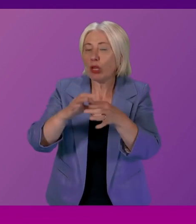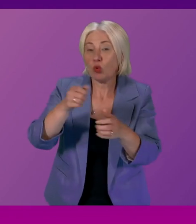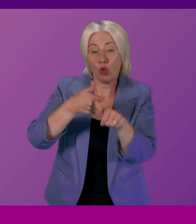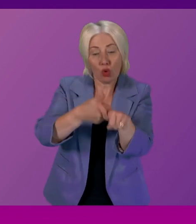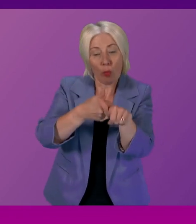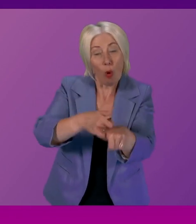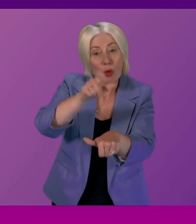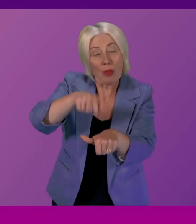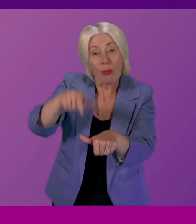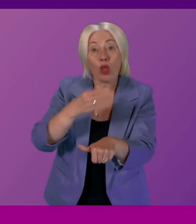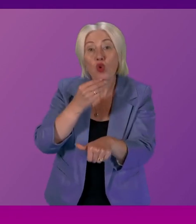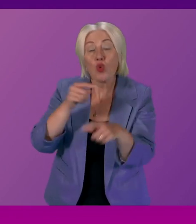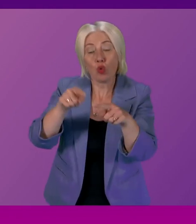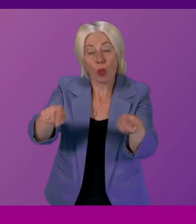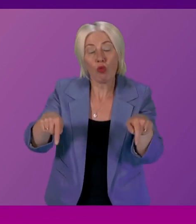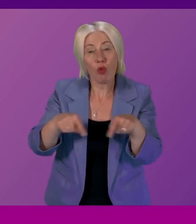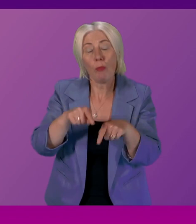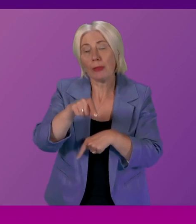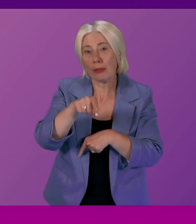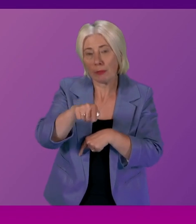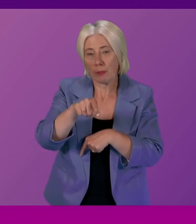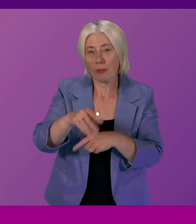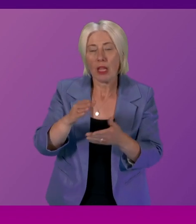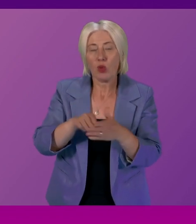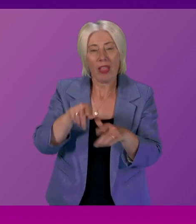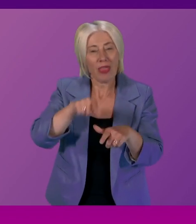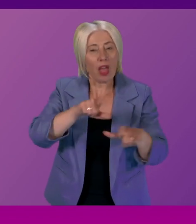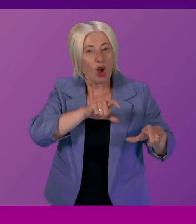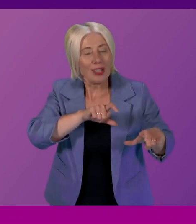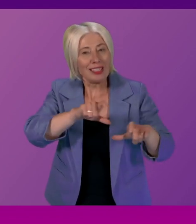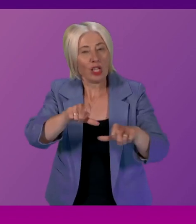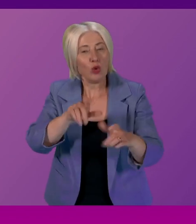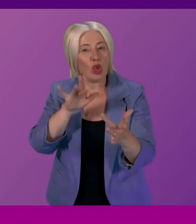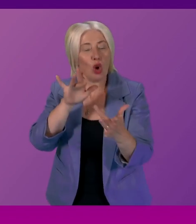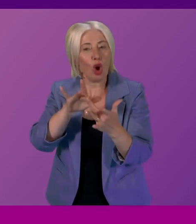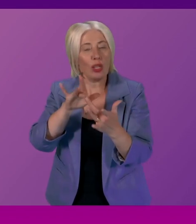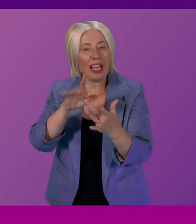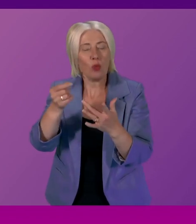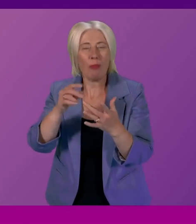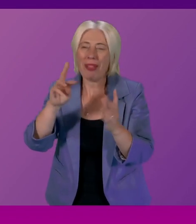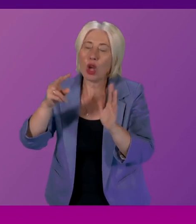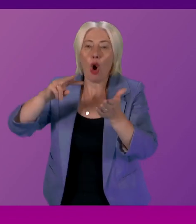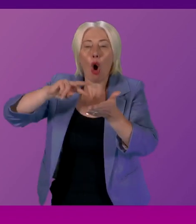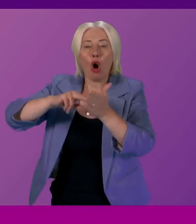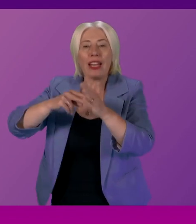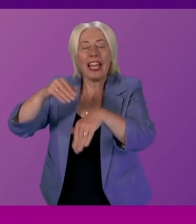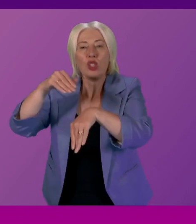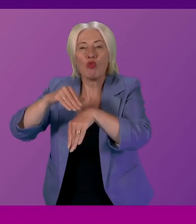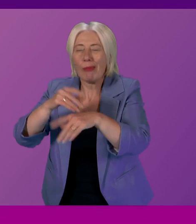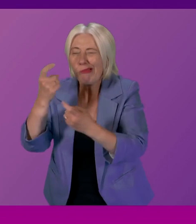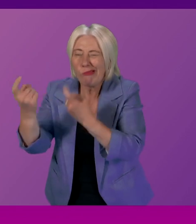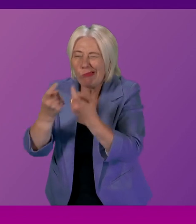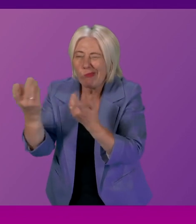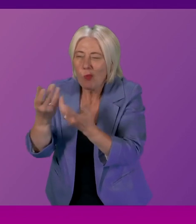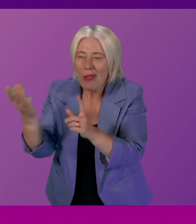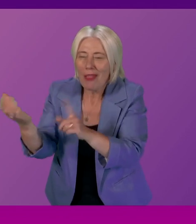using such a facility with particular regard to their continued contact with organised crime to source their drug of